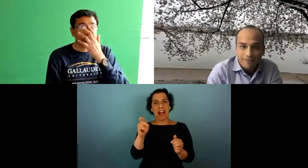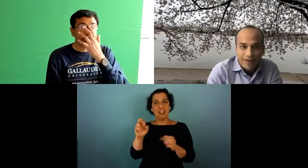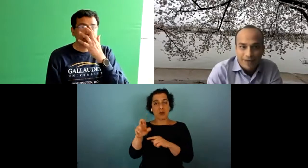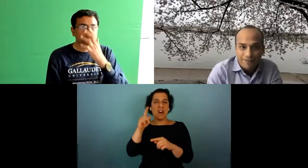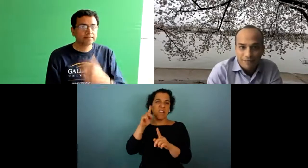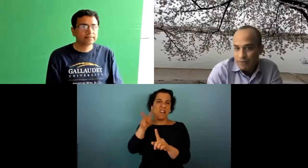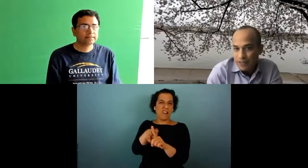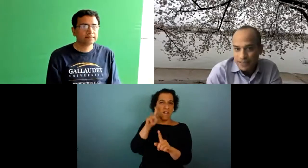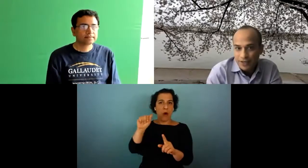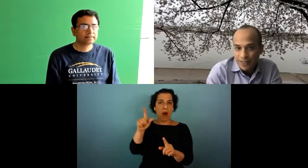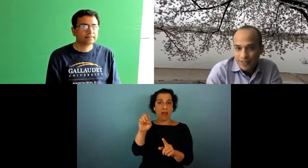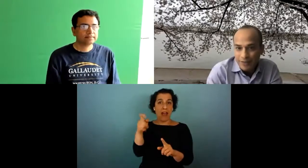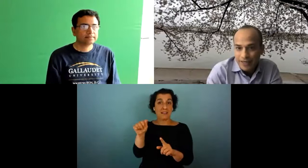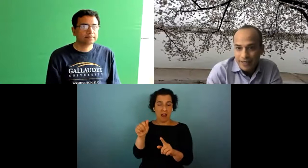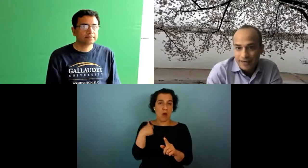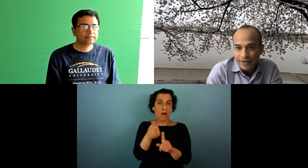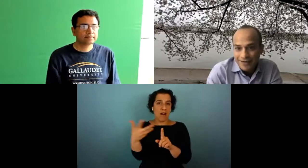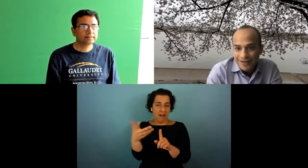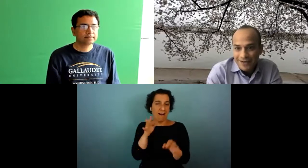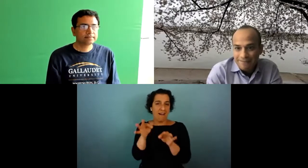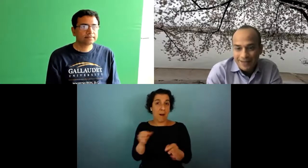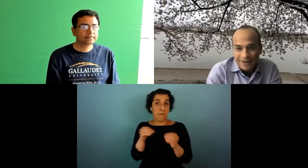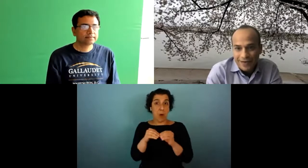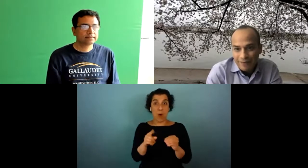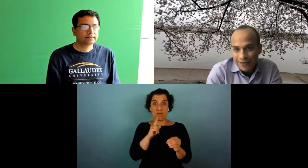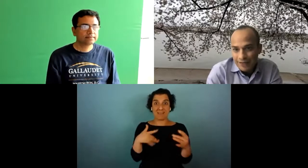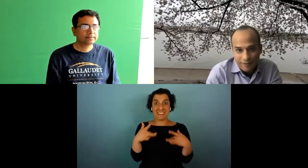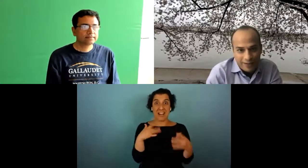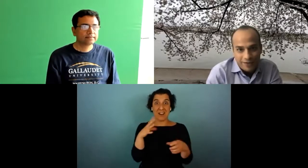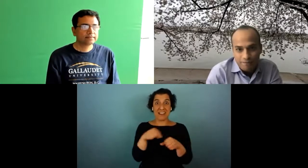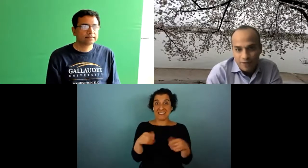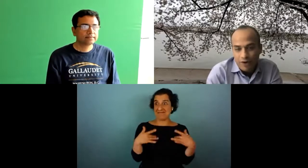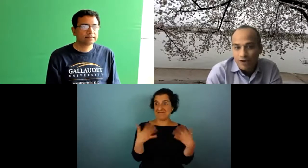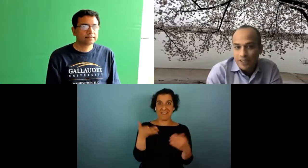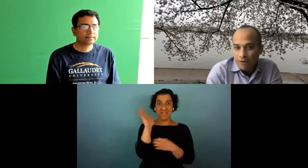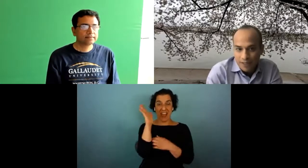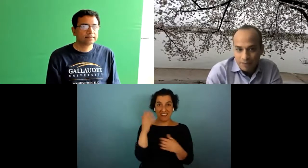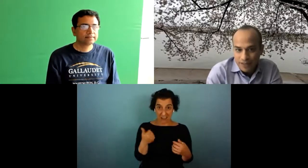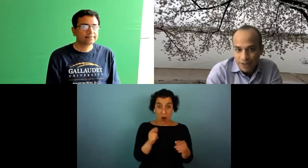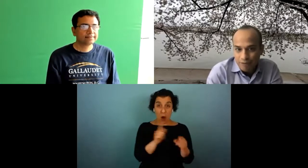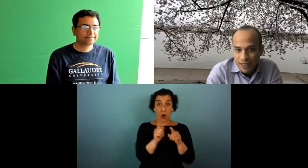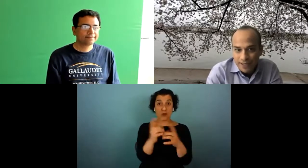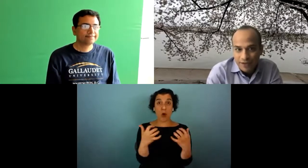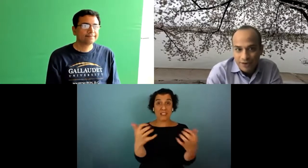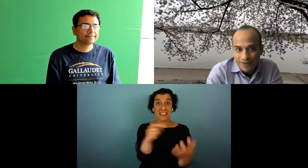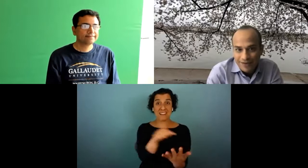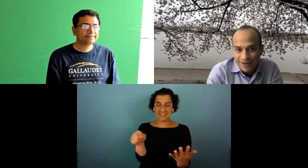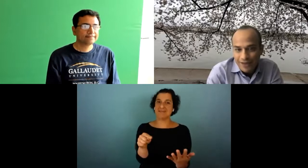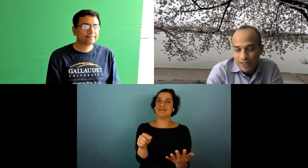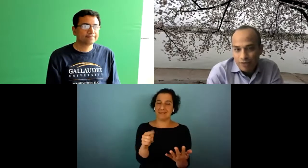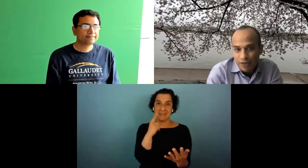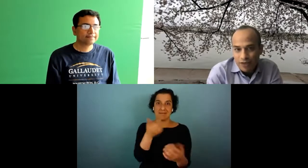but but i but i'm super excited to be at this event and um i think a great event is when the when the audience participates so please you know